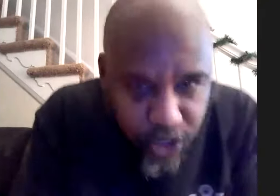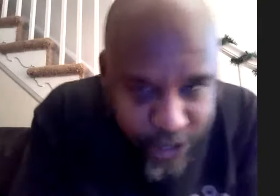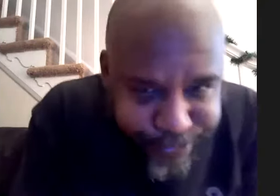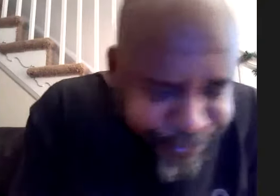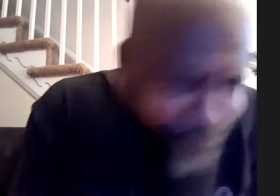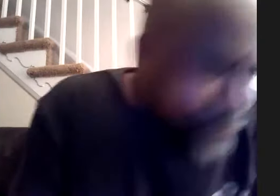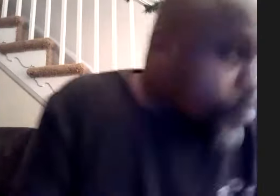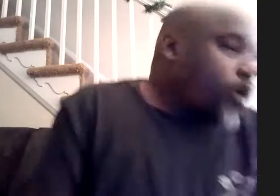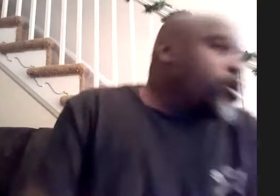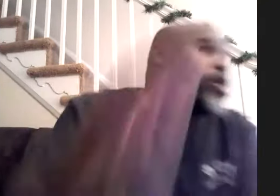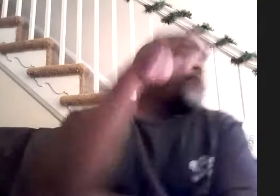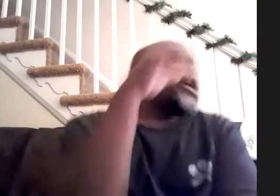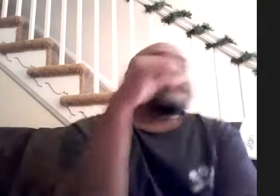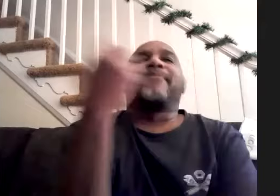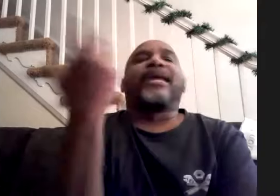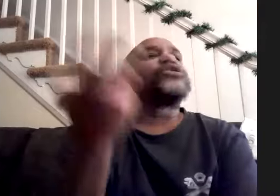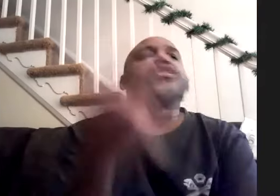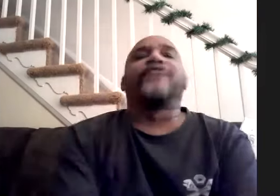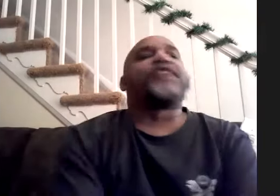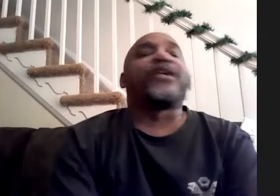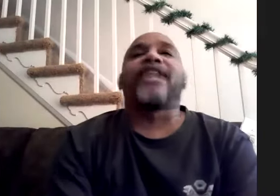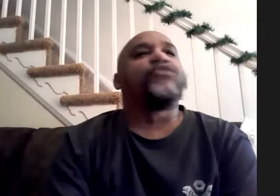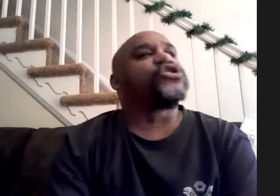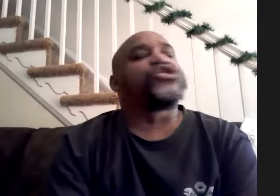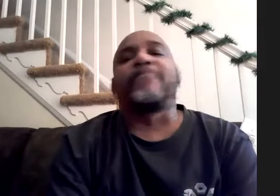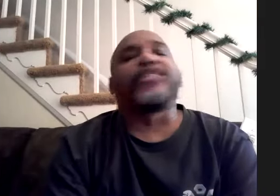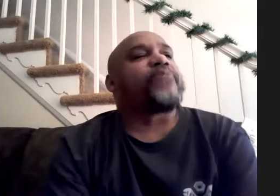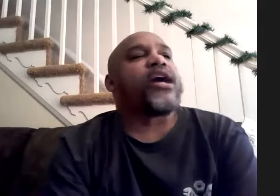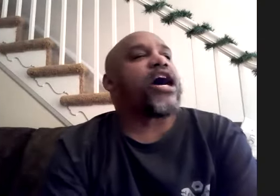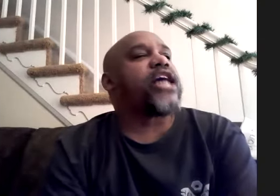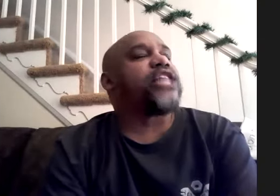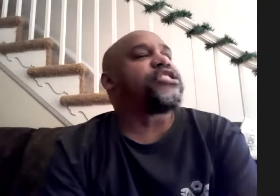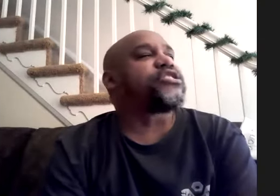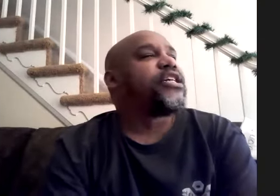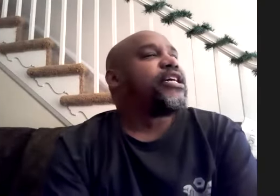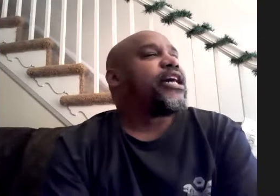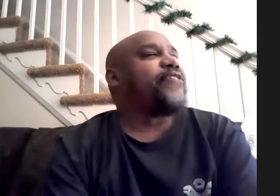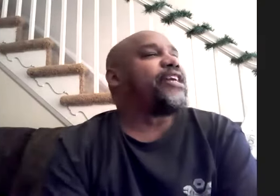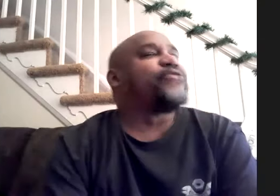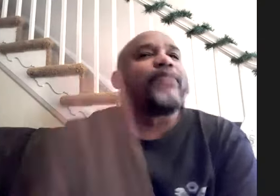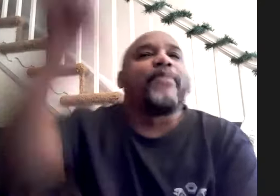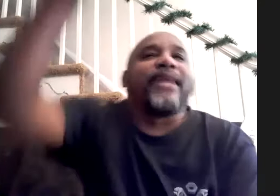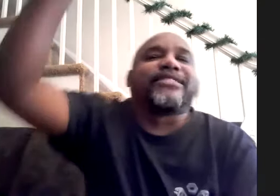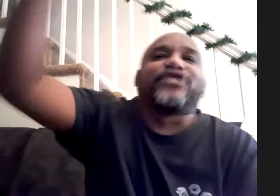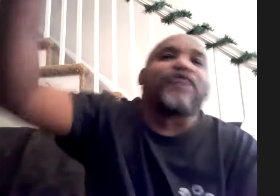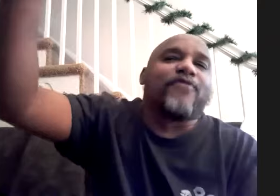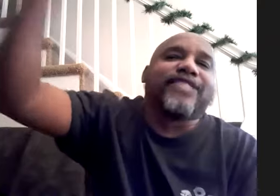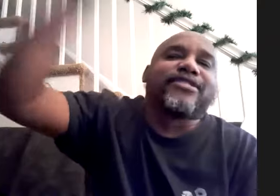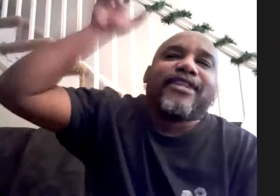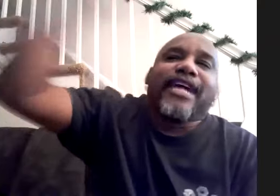right right right right yeah man i used to love eight by ten was just amazing man i i just i mean there was something about that drum riser and looking